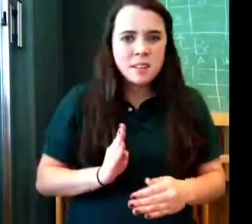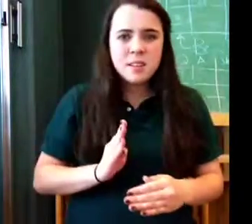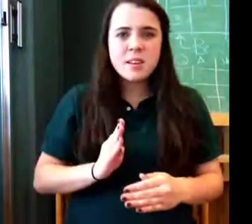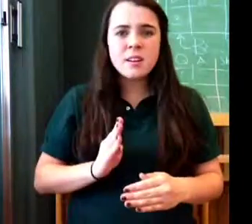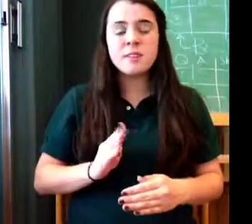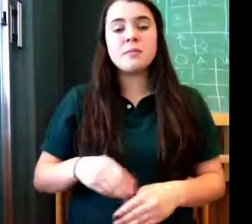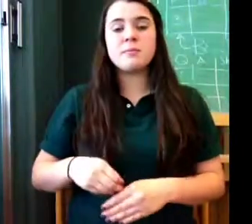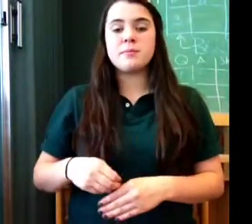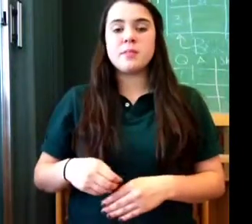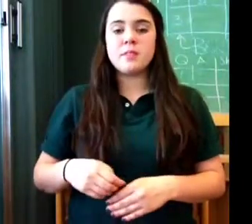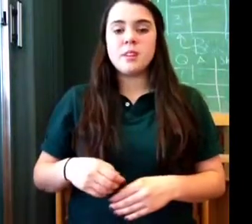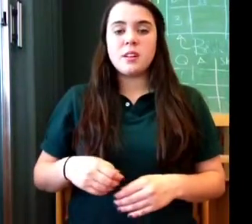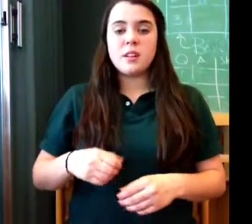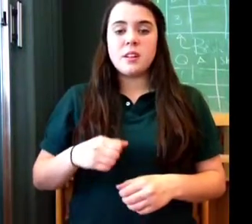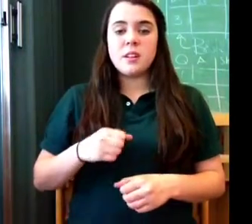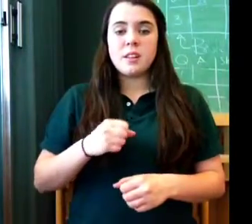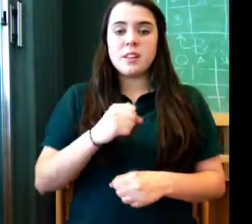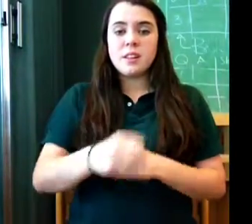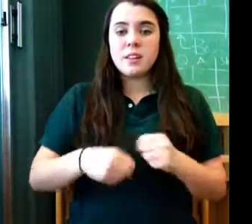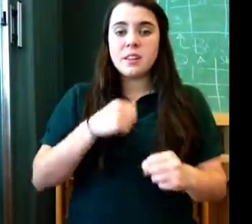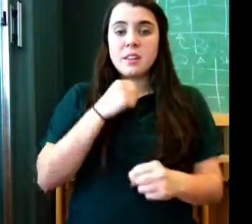Like me Friends Friends